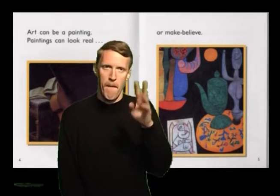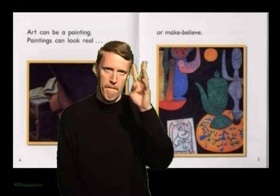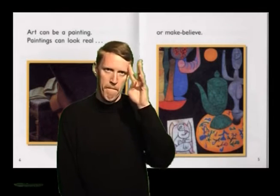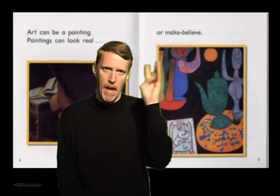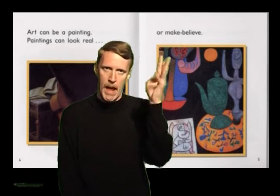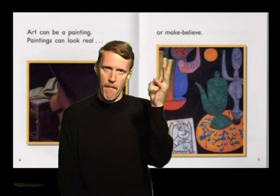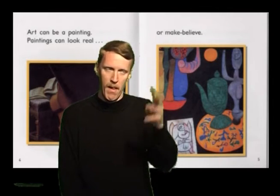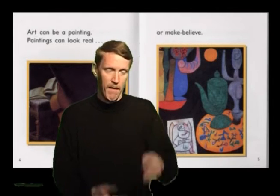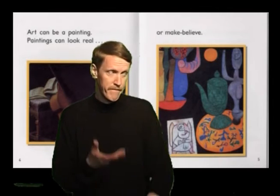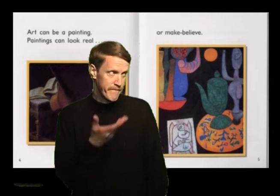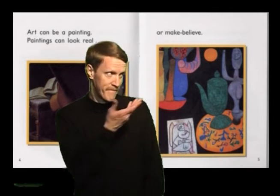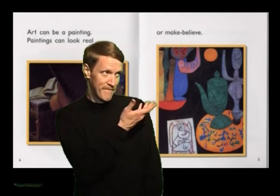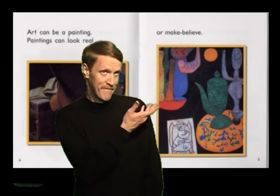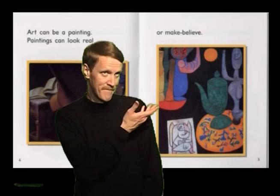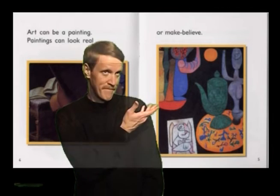Or make-believe.